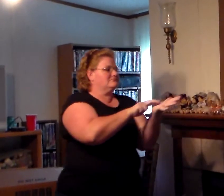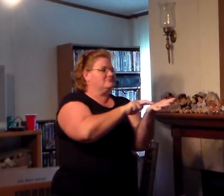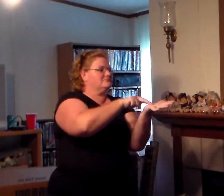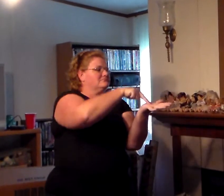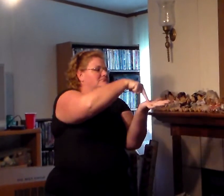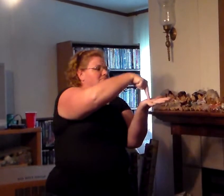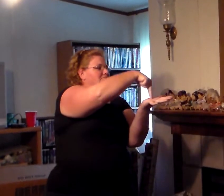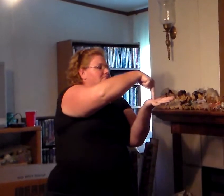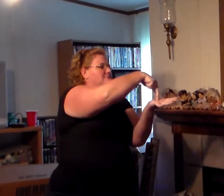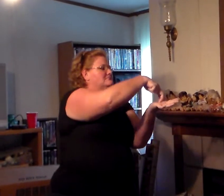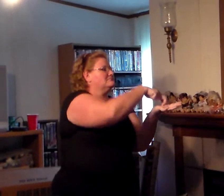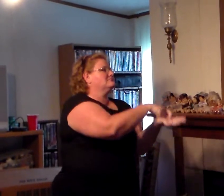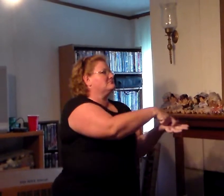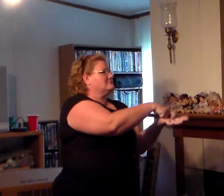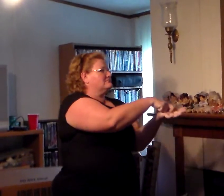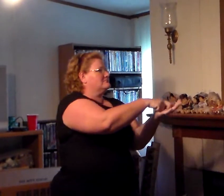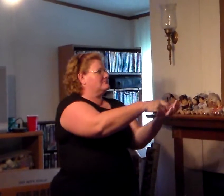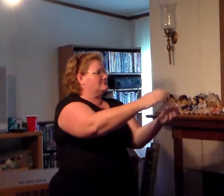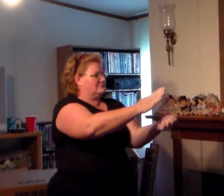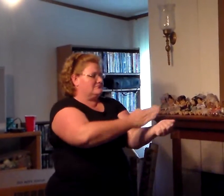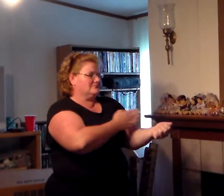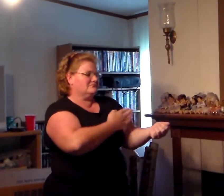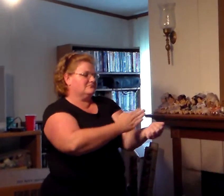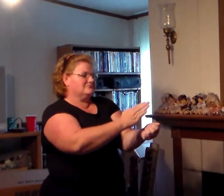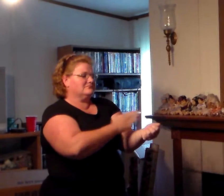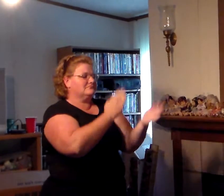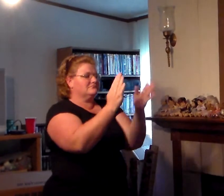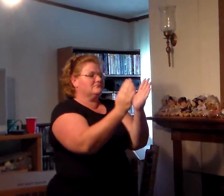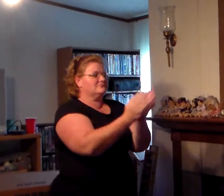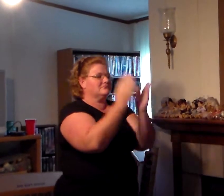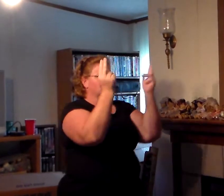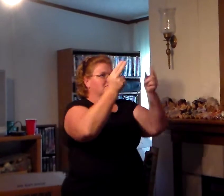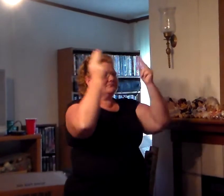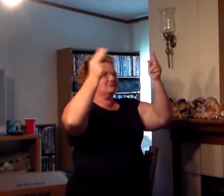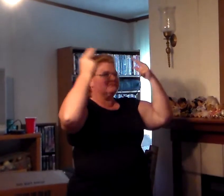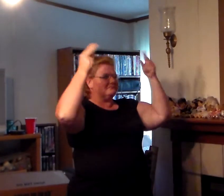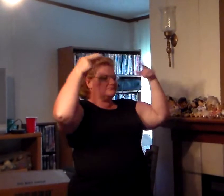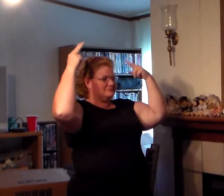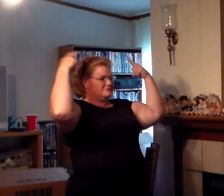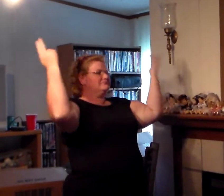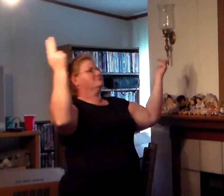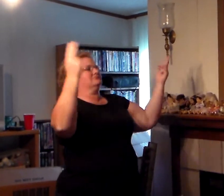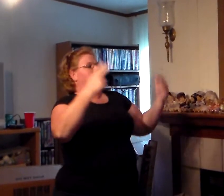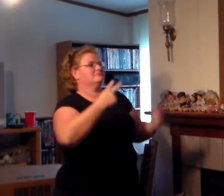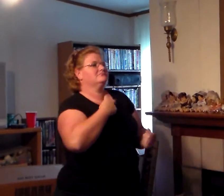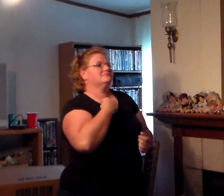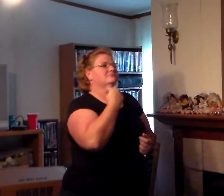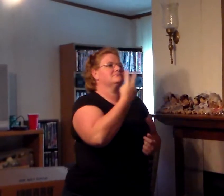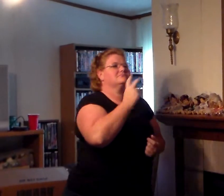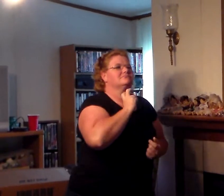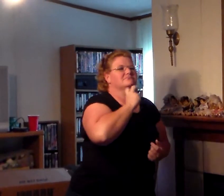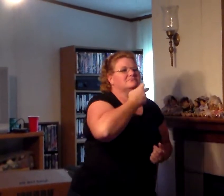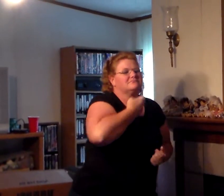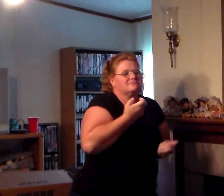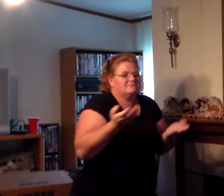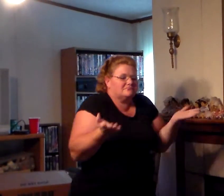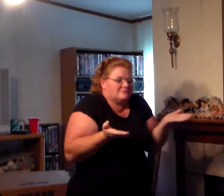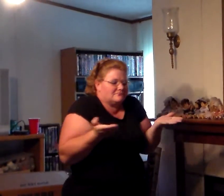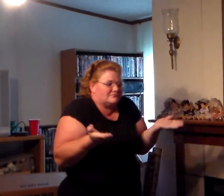knees will I fall? Will I sing hallelujah? Will I be able to speak at all?